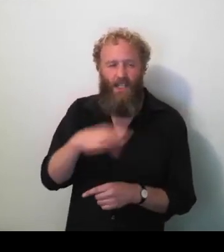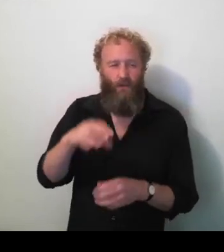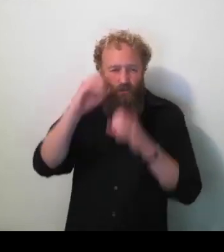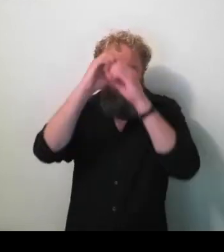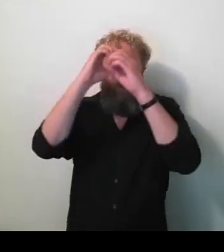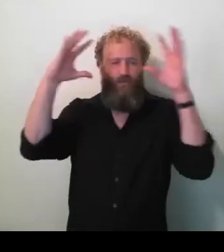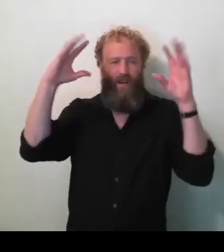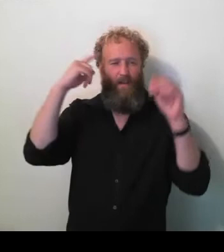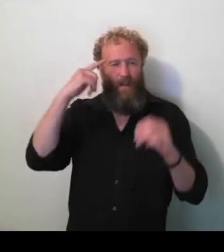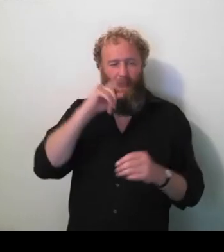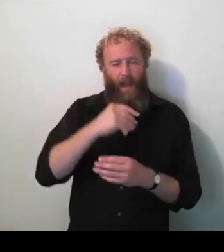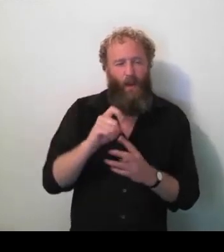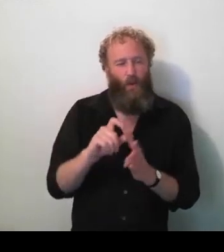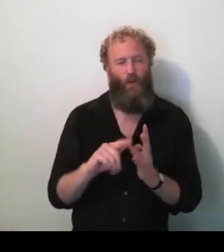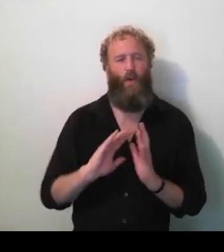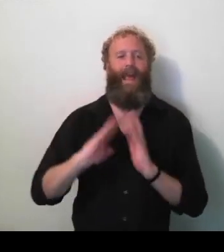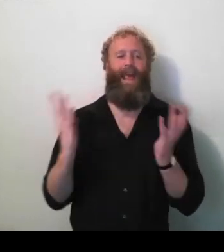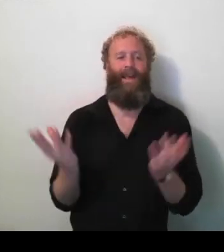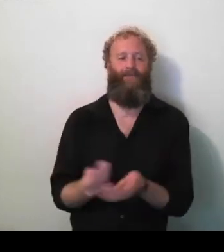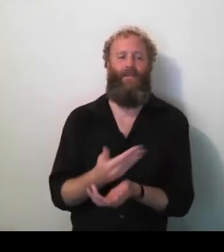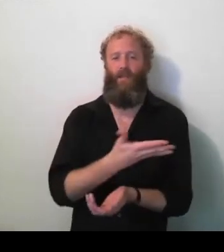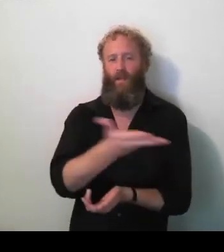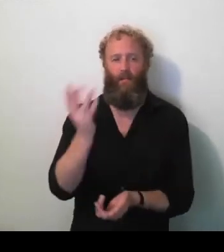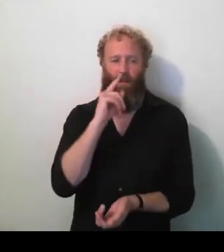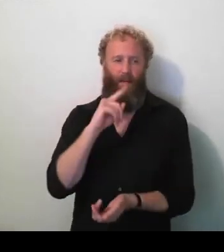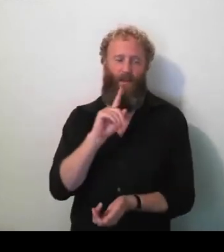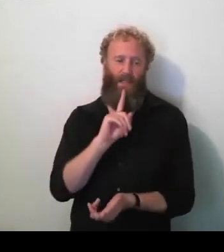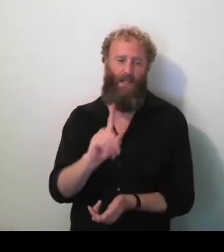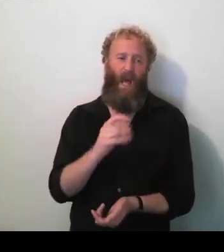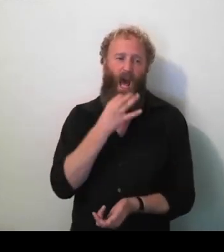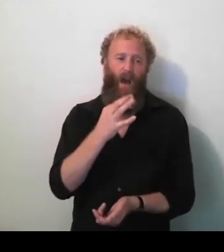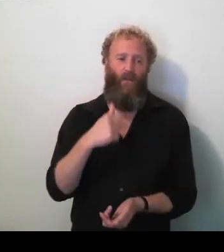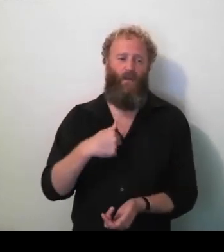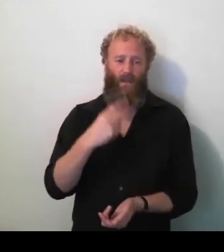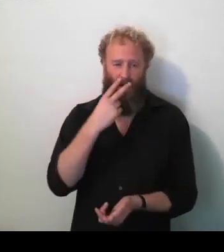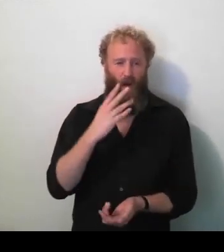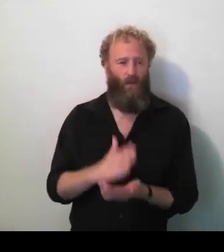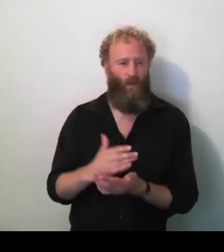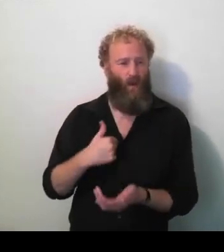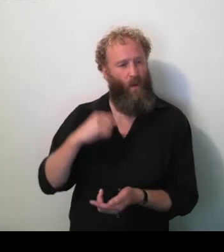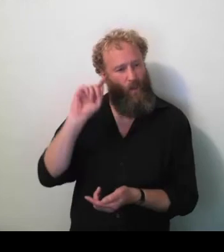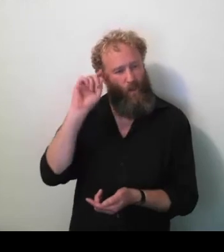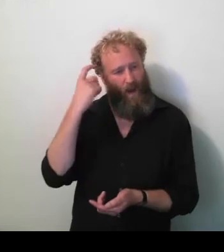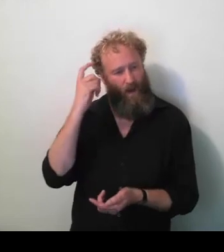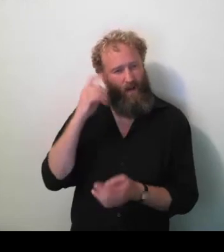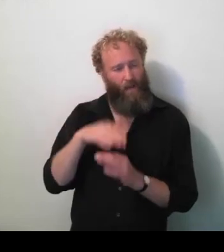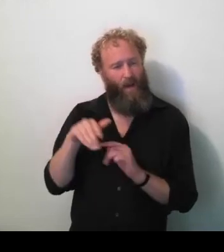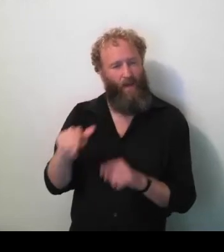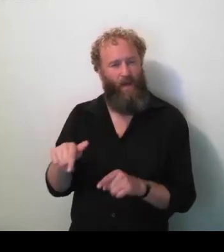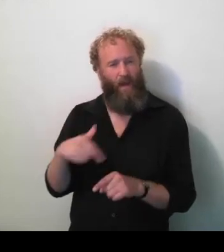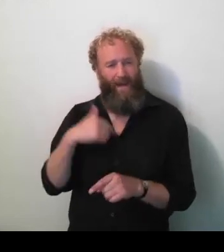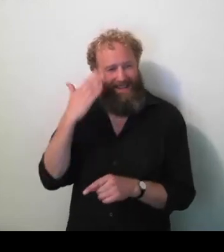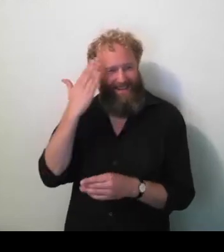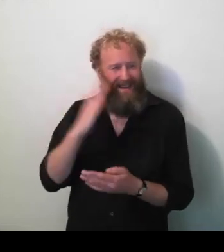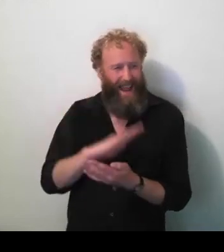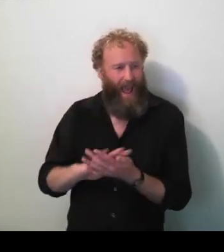however desirable it is. So that's our concern. We'd like to see it paid for. We don't know how it's going to be